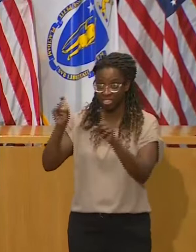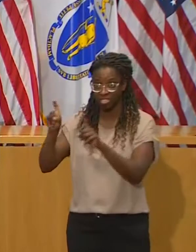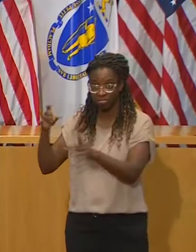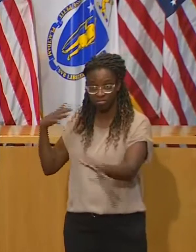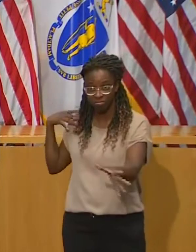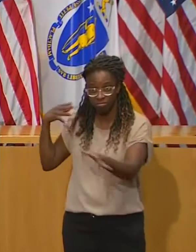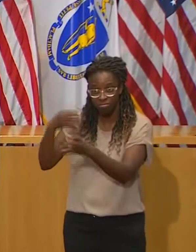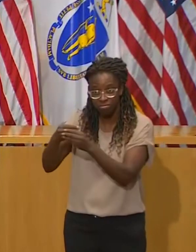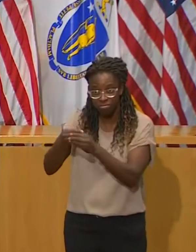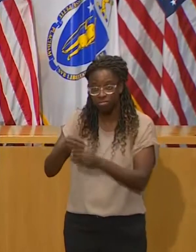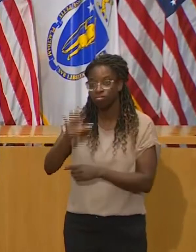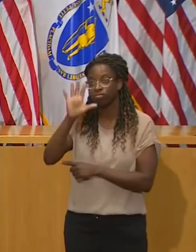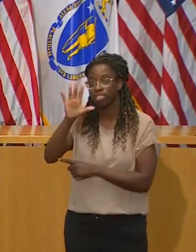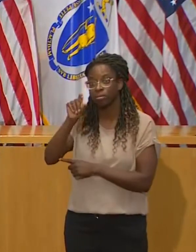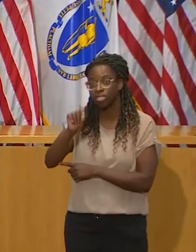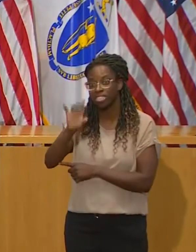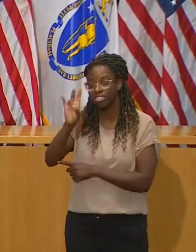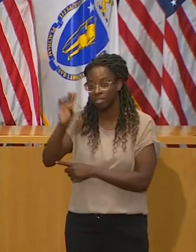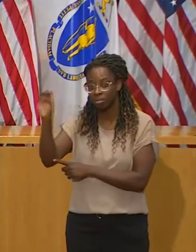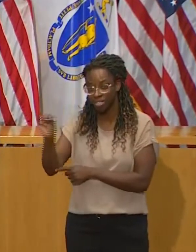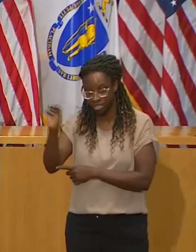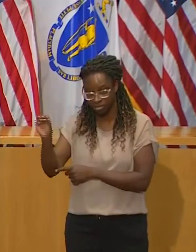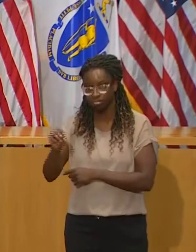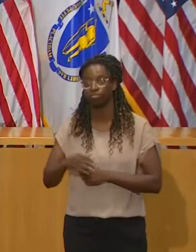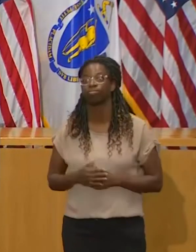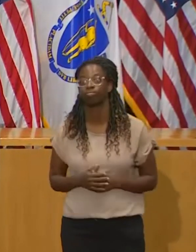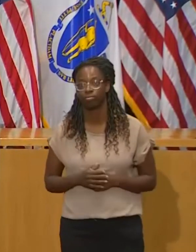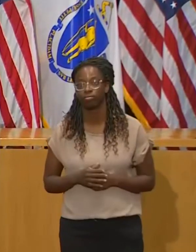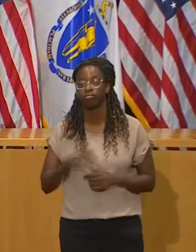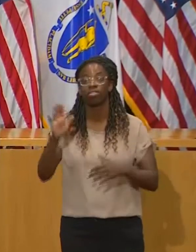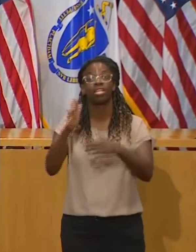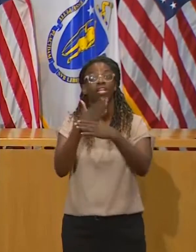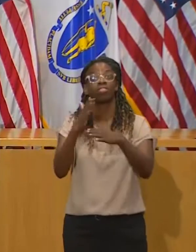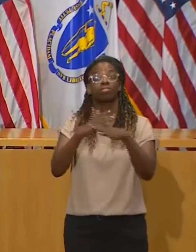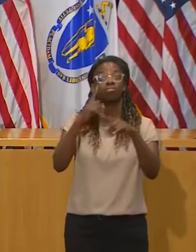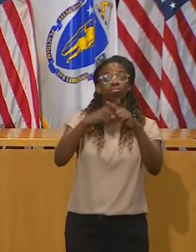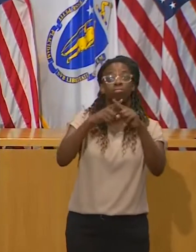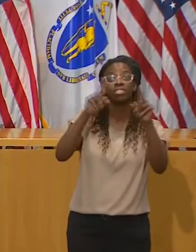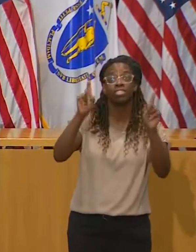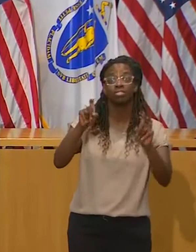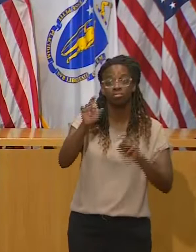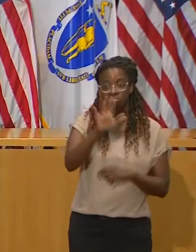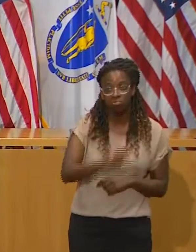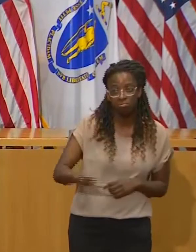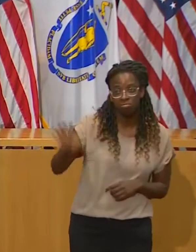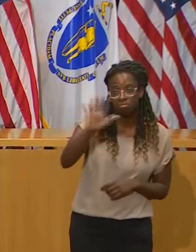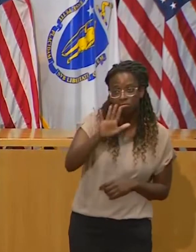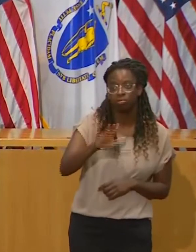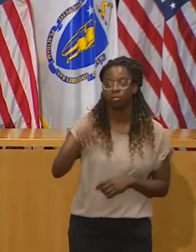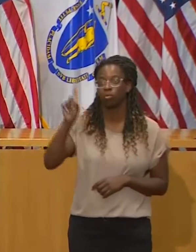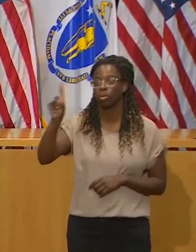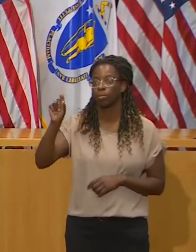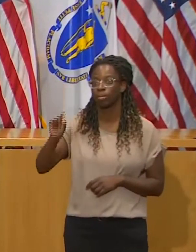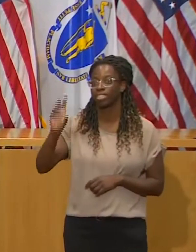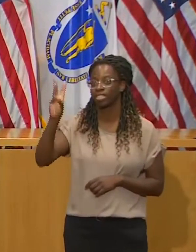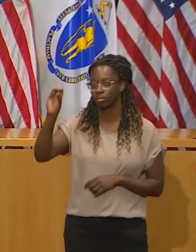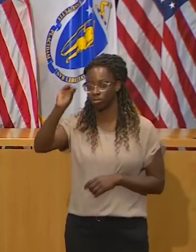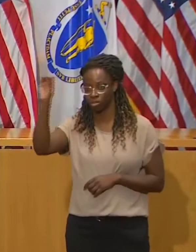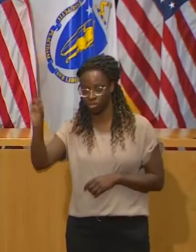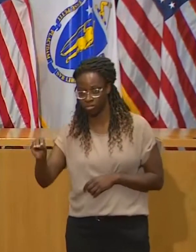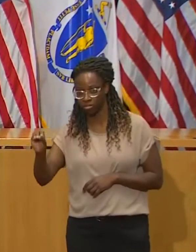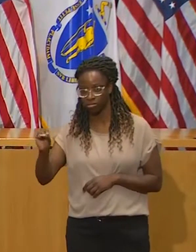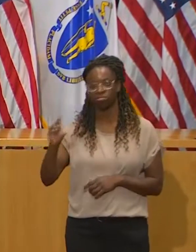average positivity rate remains at about 1.6%, which is where it's been for the past few days. There are about